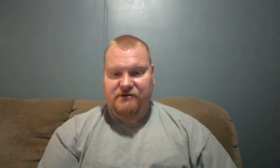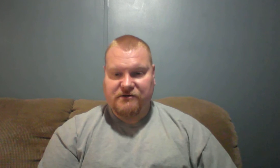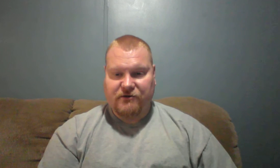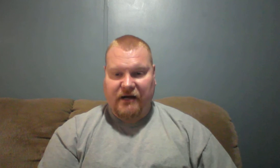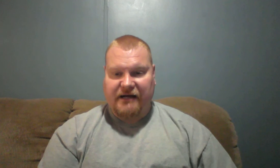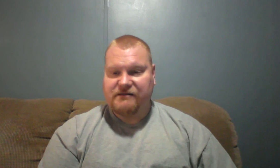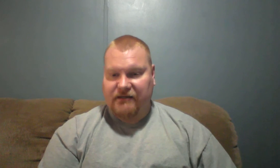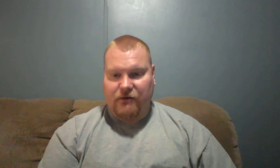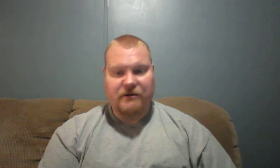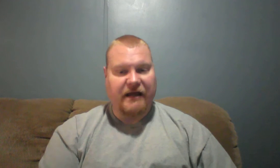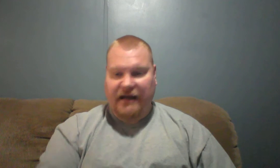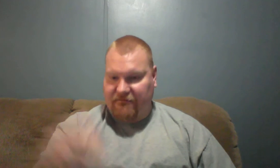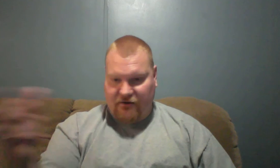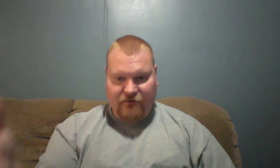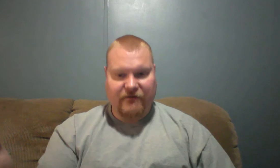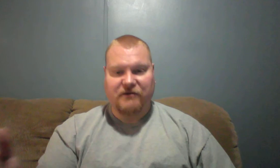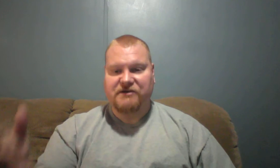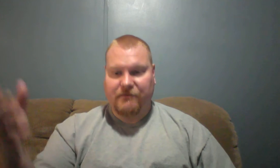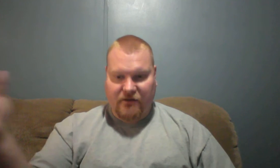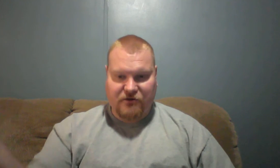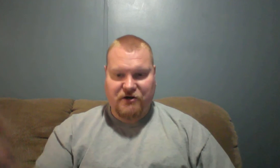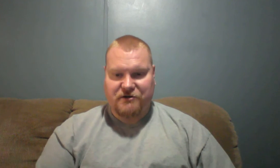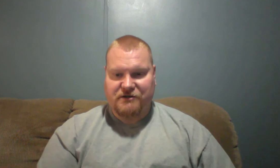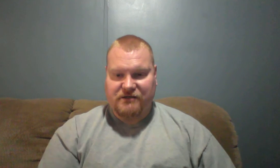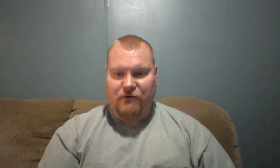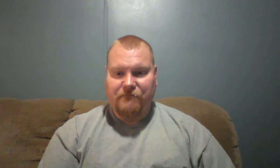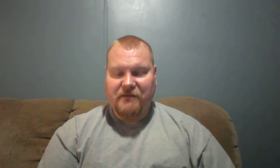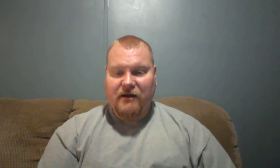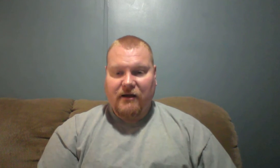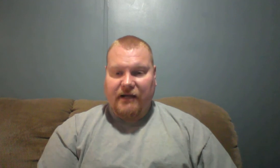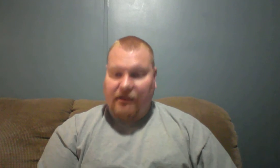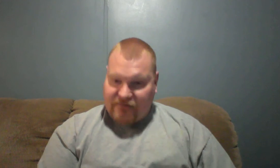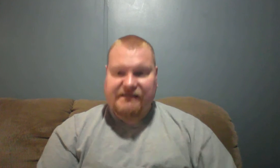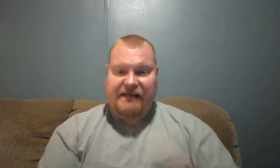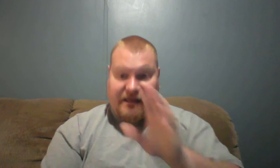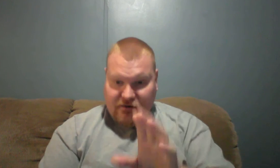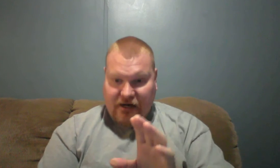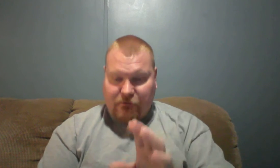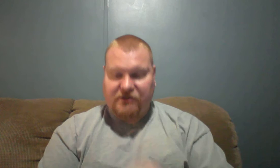in Christ that go and have other fellowship and other churches so come visit if you're able to